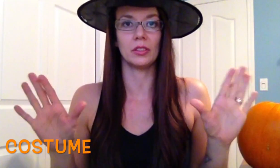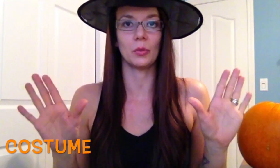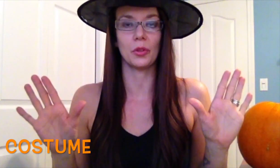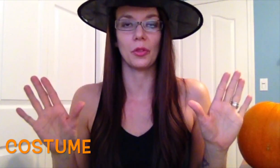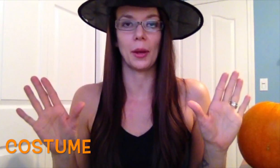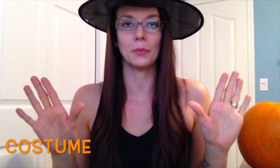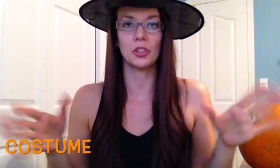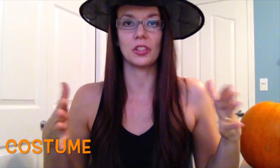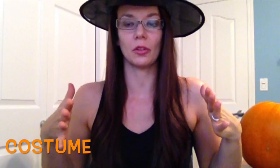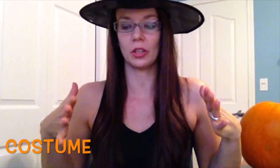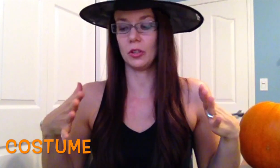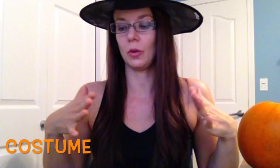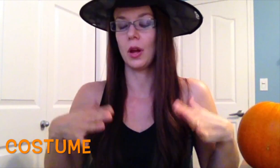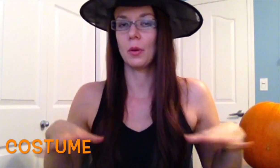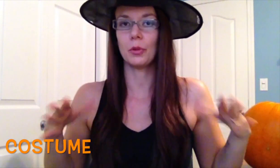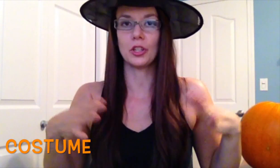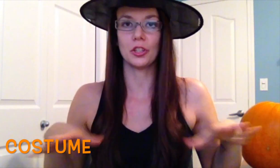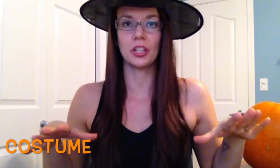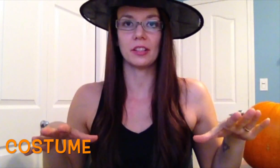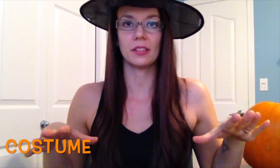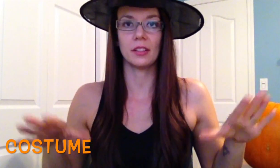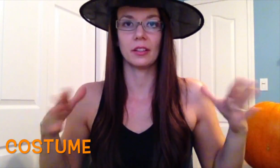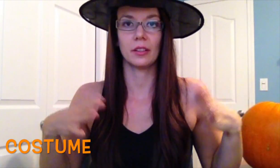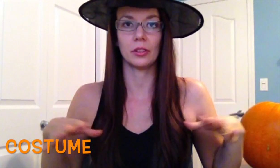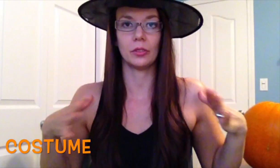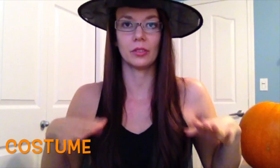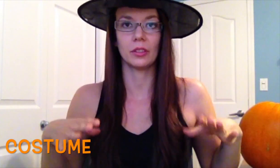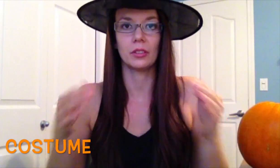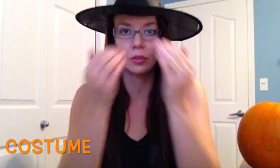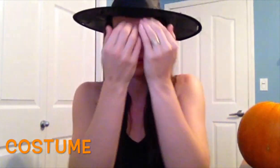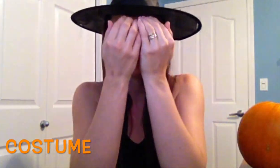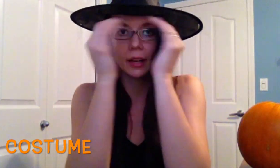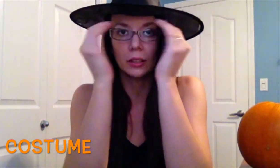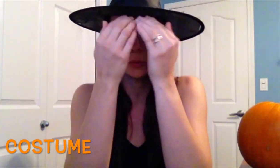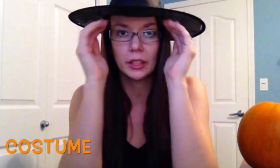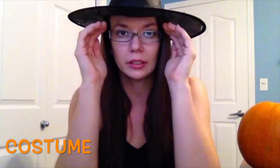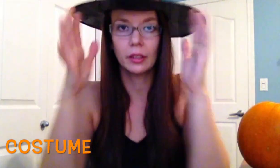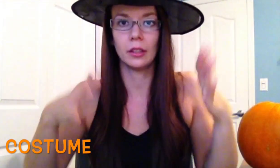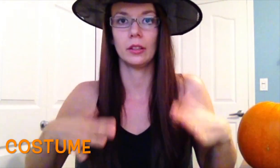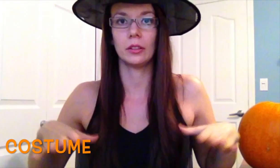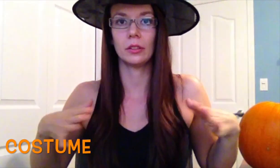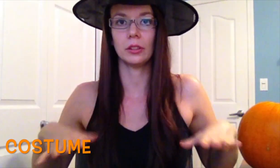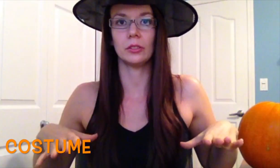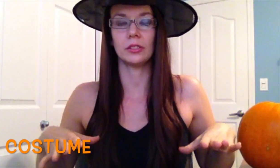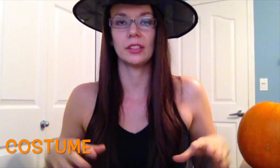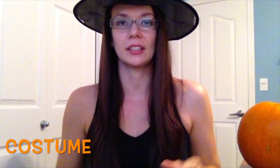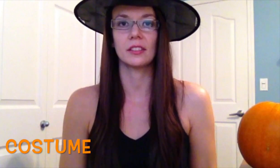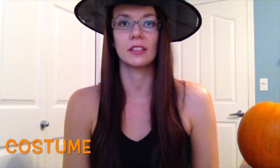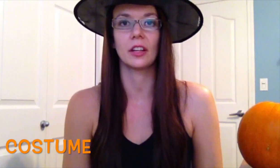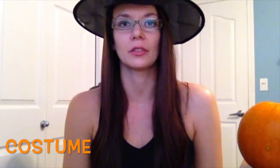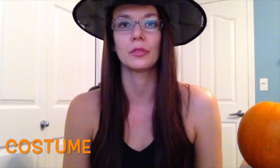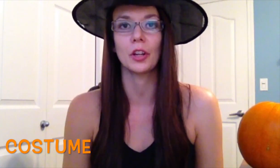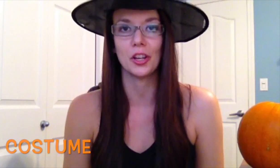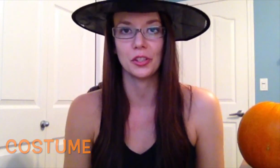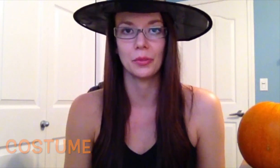And so with your thumbs, you're just going to brush your chest. Clothes. So Halloween. Clothes. That's the sign for costume.